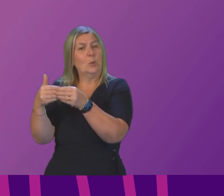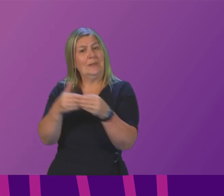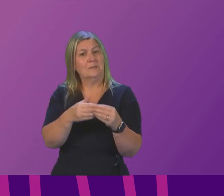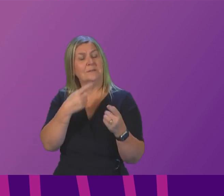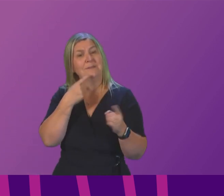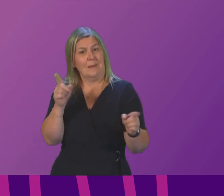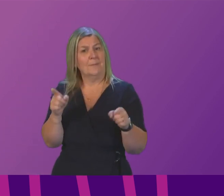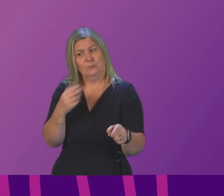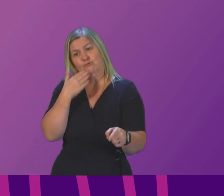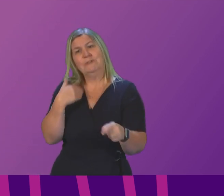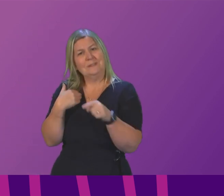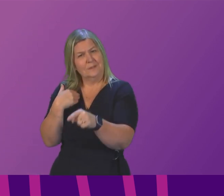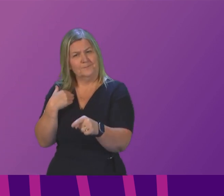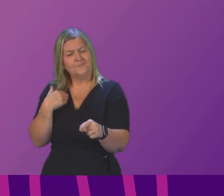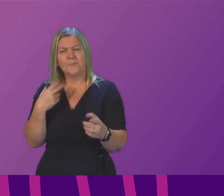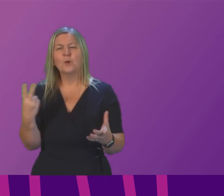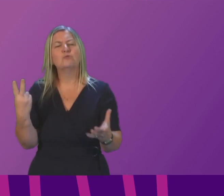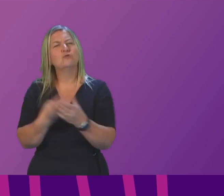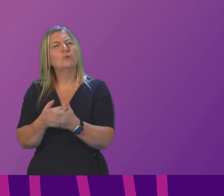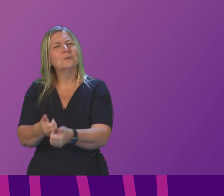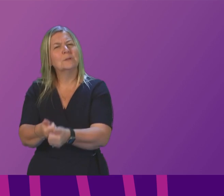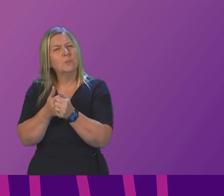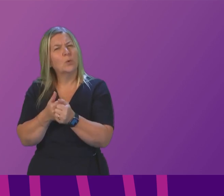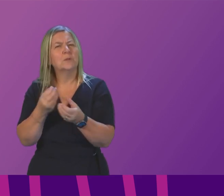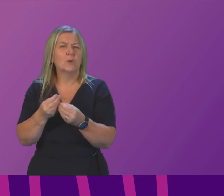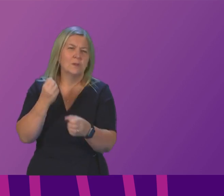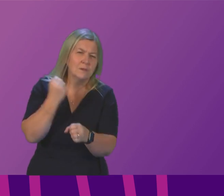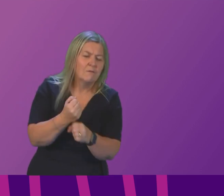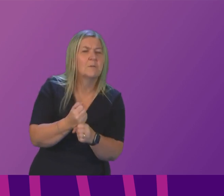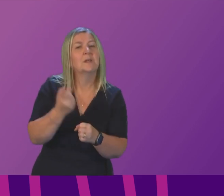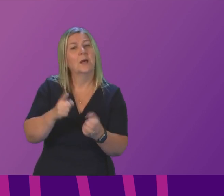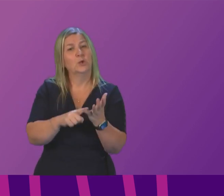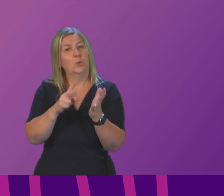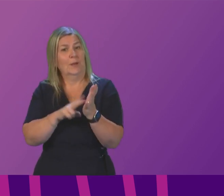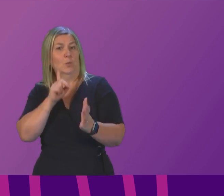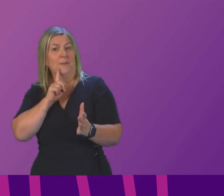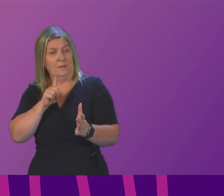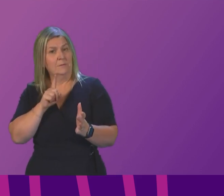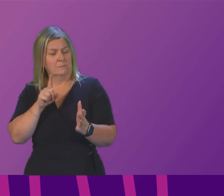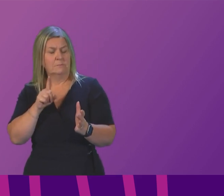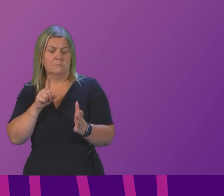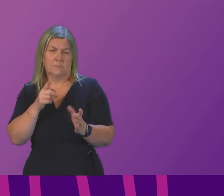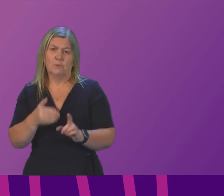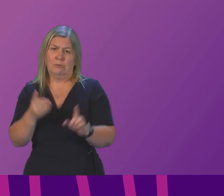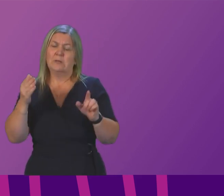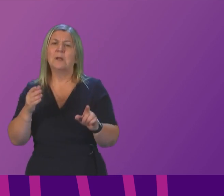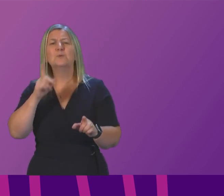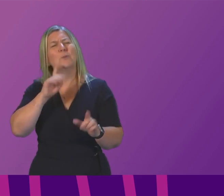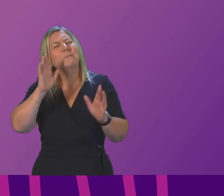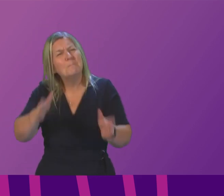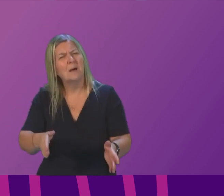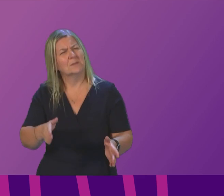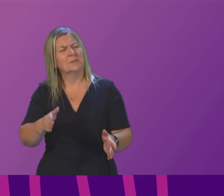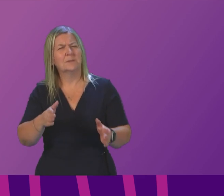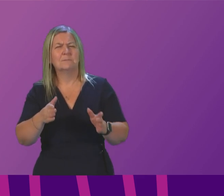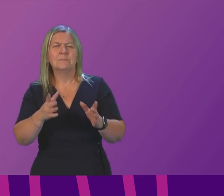jointly sponsored by the Scottish government and UN women is so important as it recognises that women must be part of the response